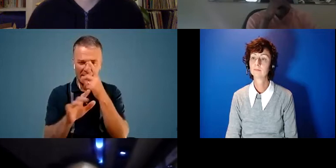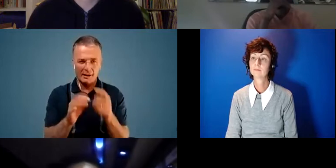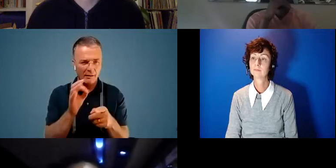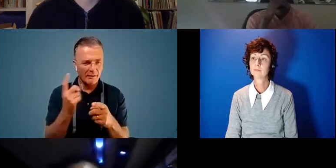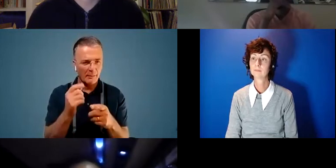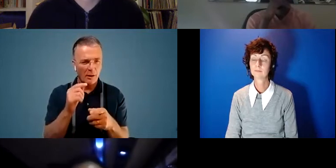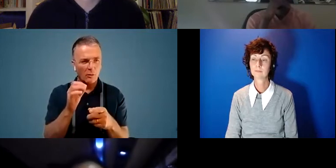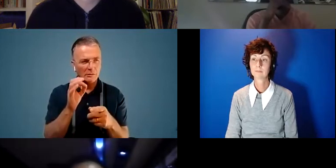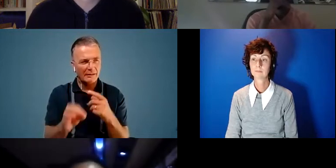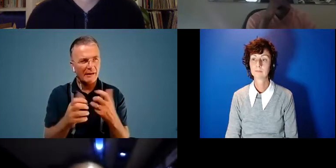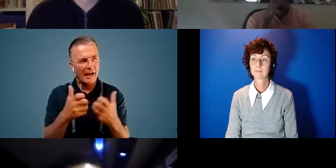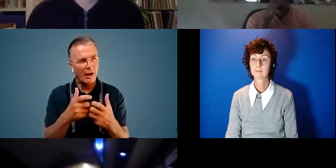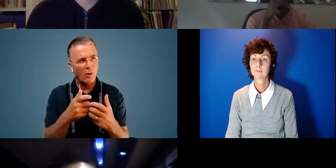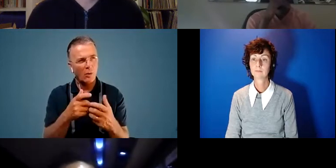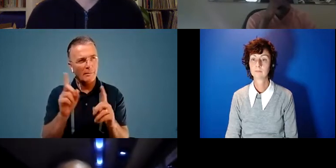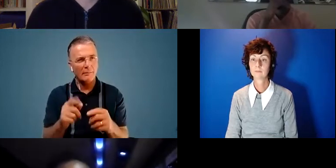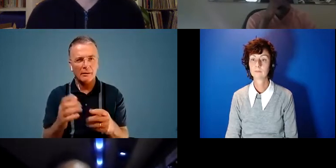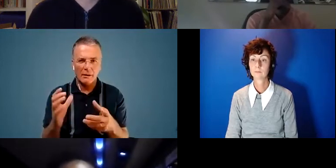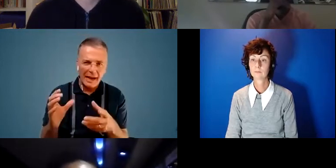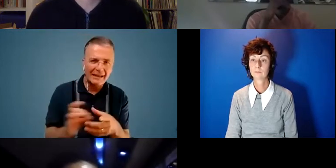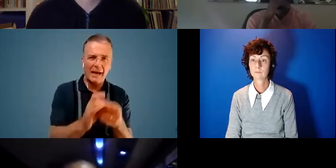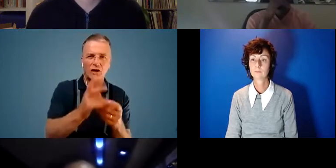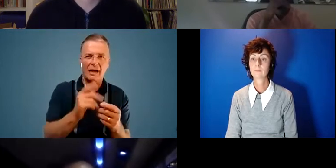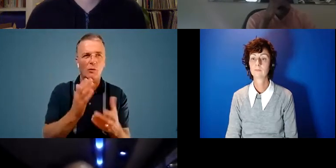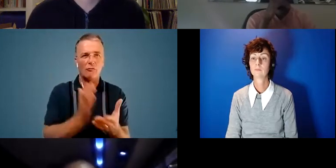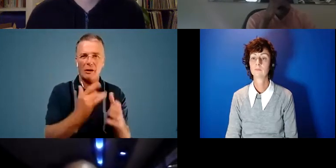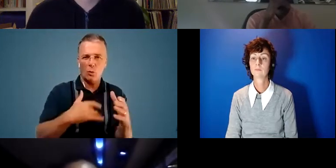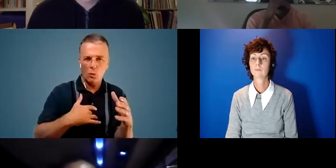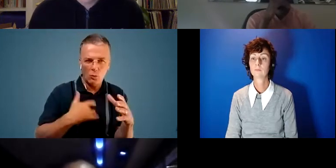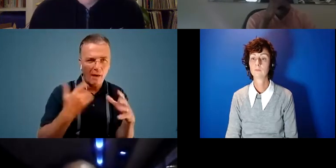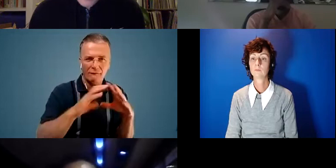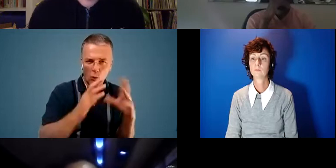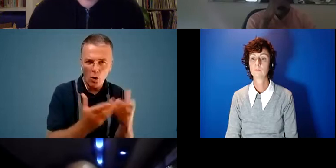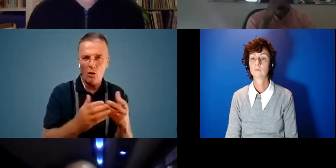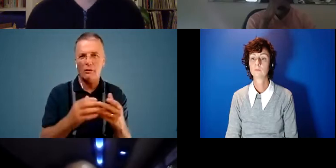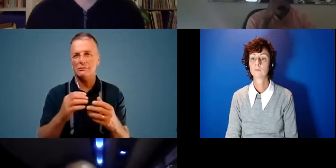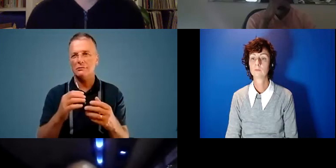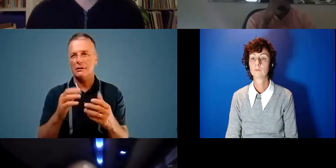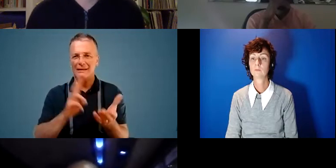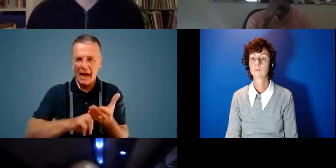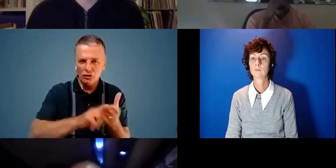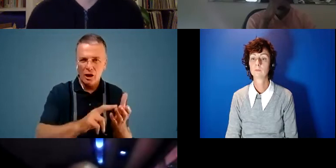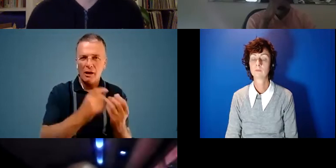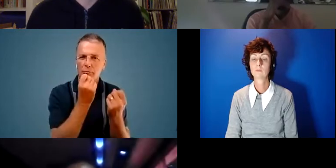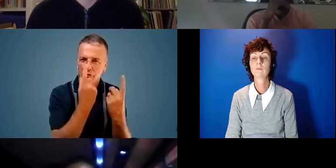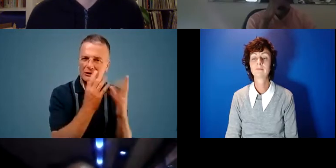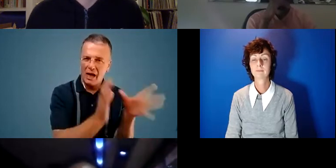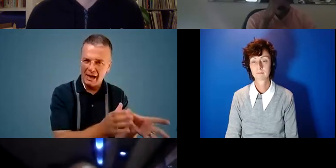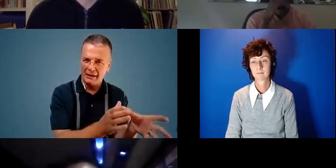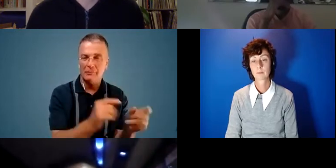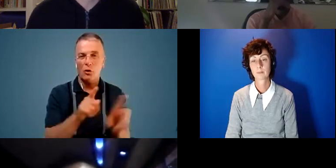to re-engage with the world around them um re-engage in nature and kind of get that appreciation for it but also to things like um